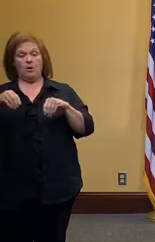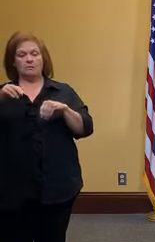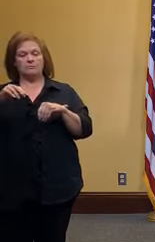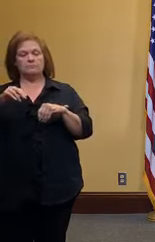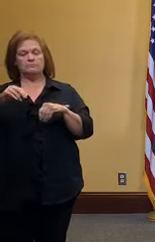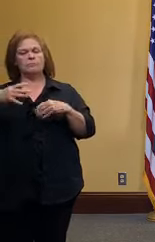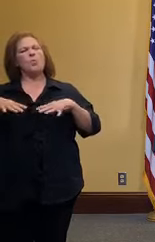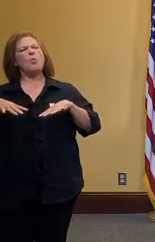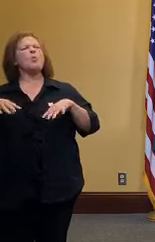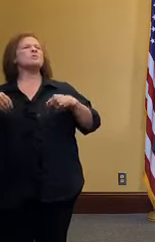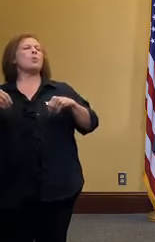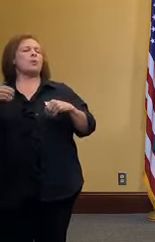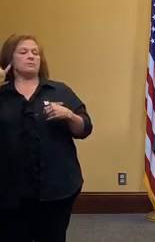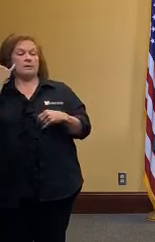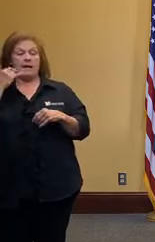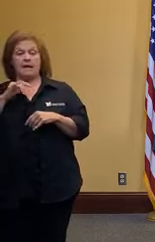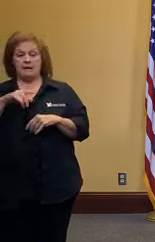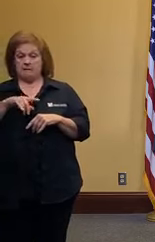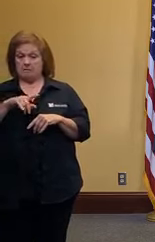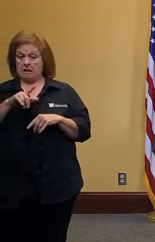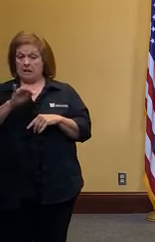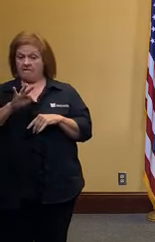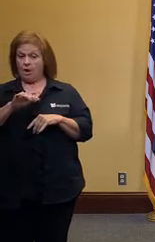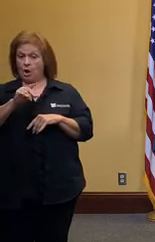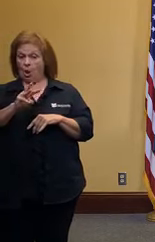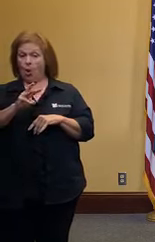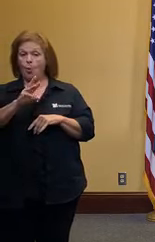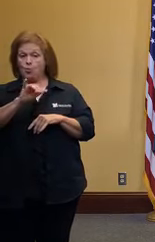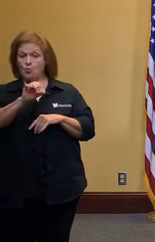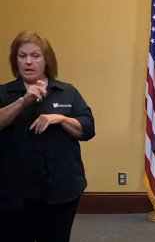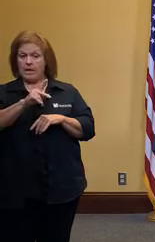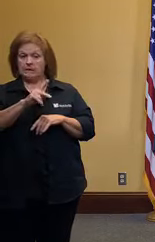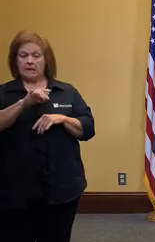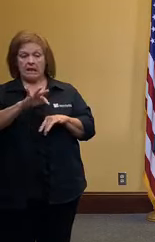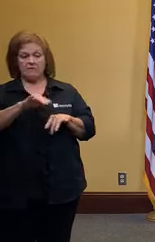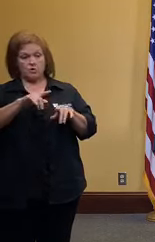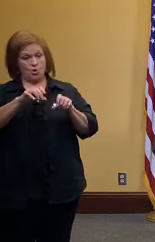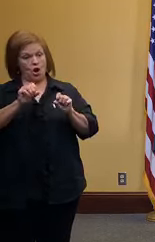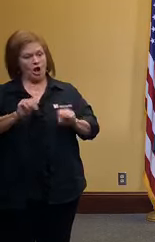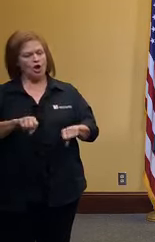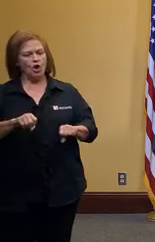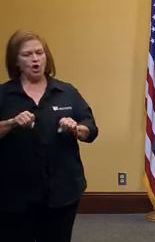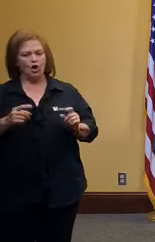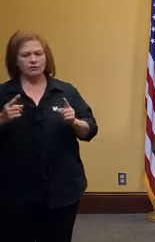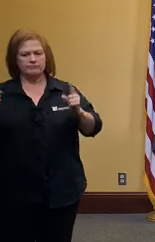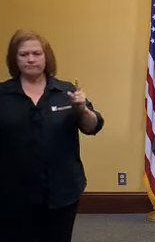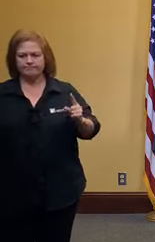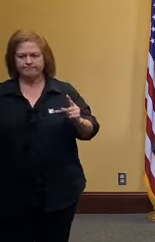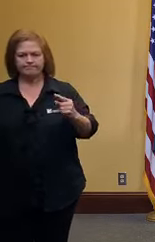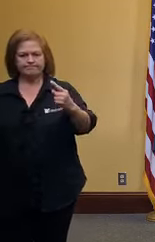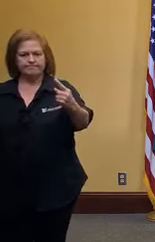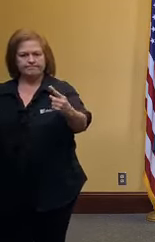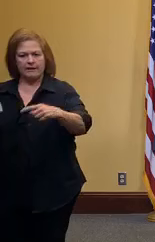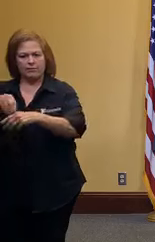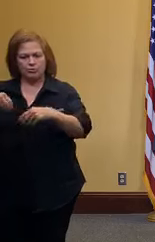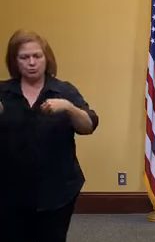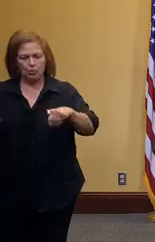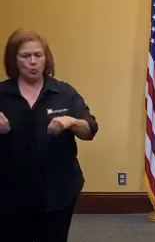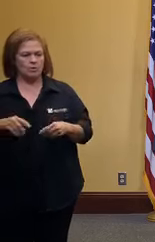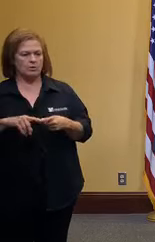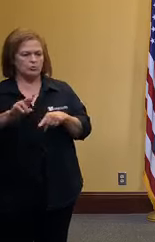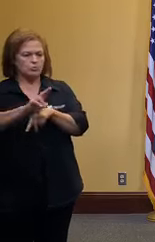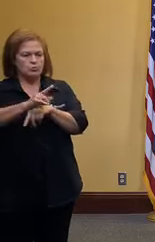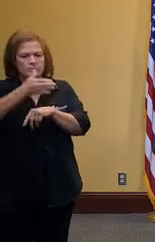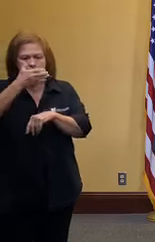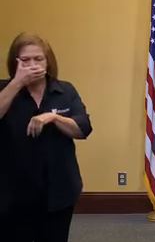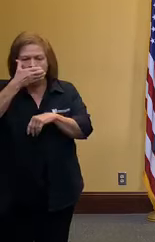be low risk if it was easy to put in physical dividers everyone was wearing face coverings and really the